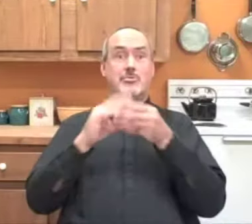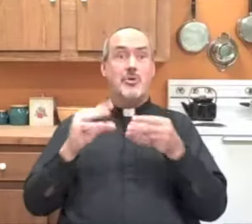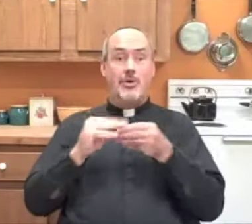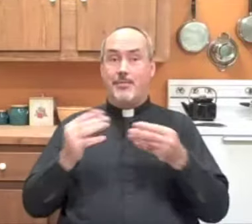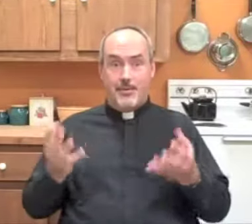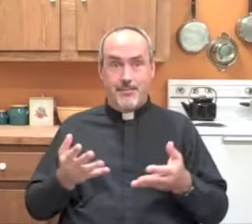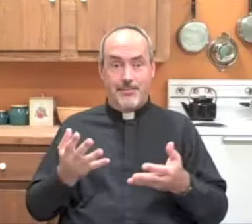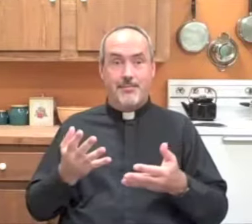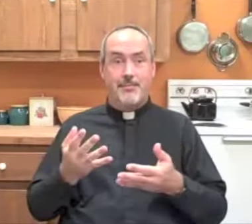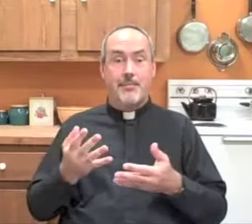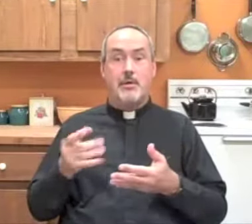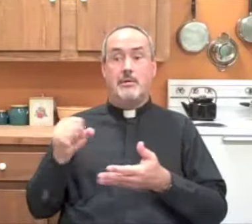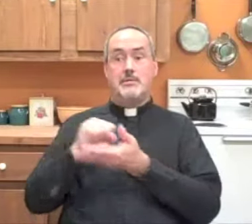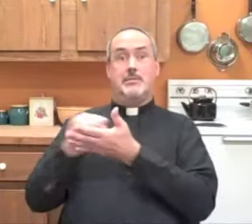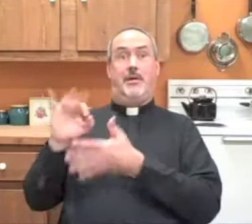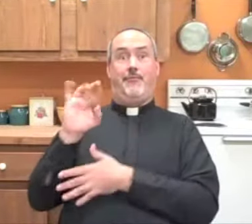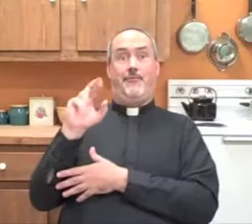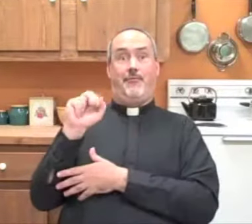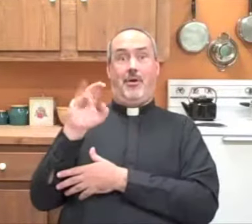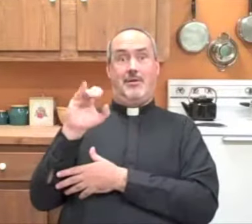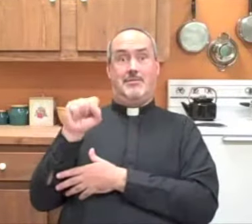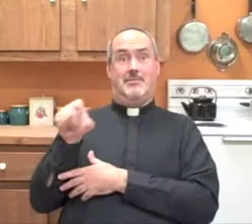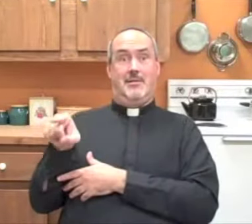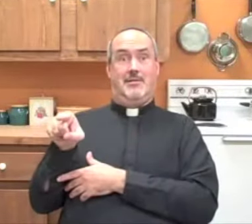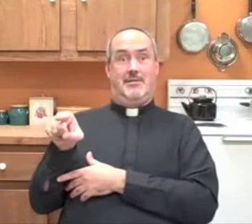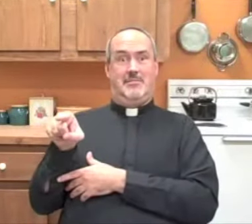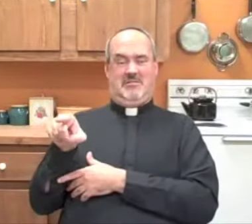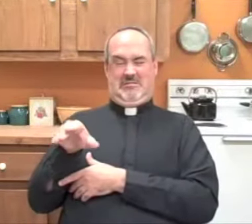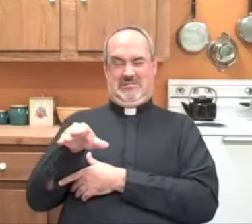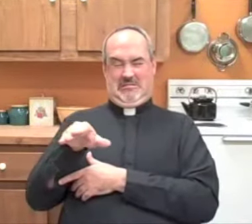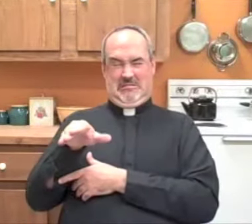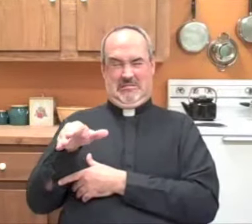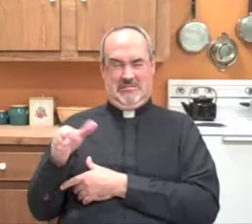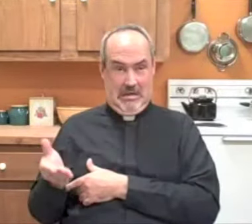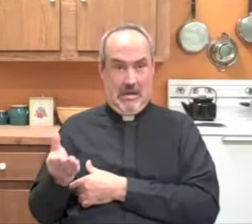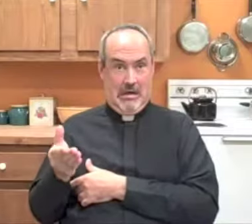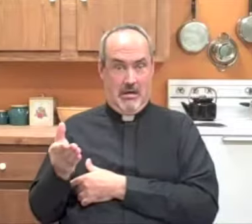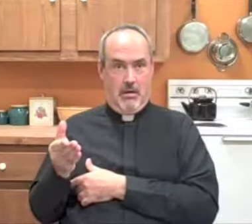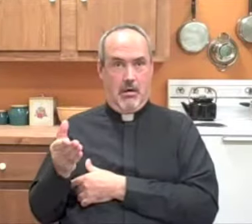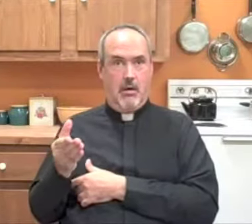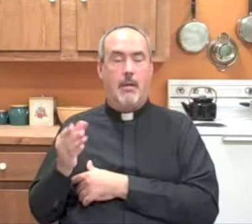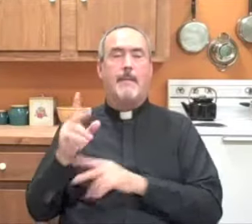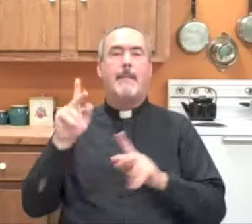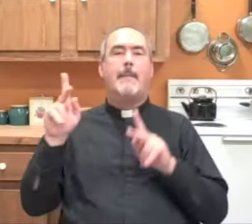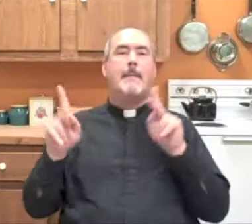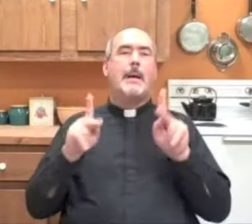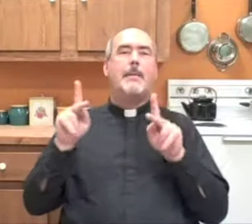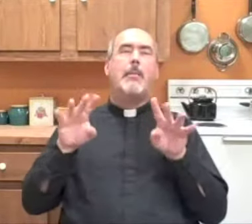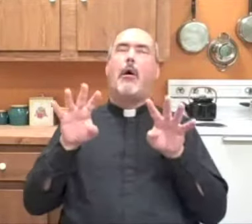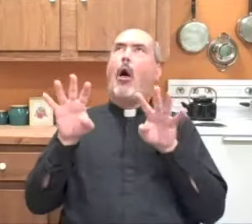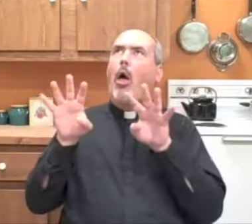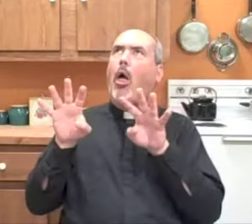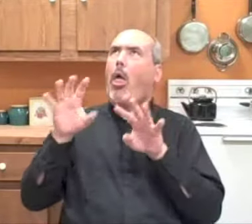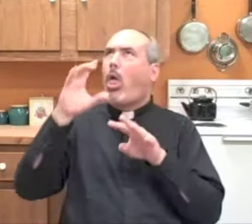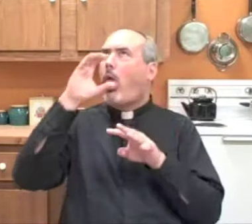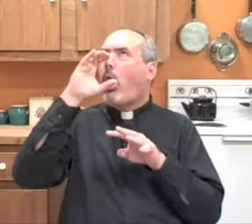Another story is how when St. Francis passed away, people